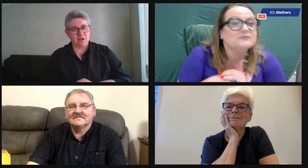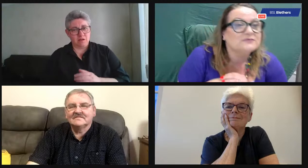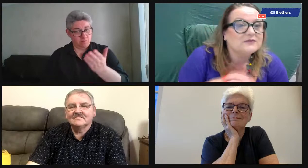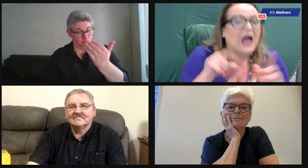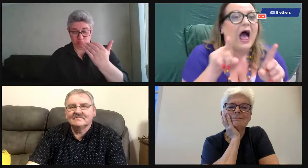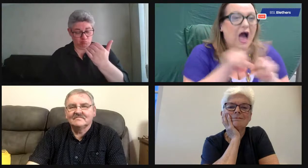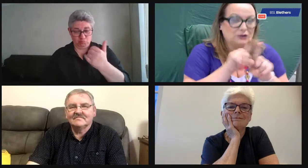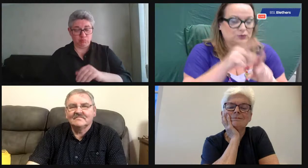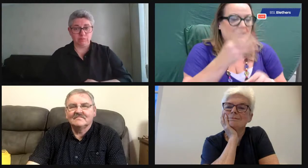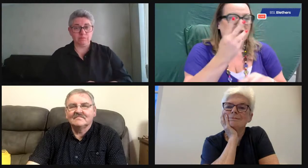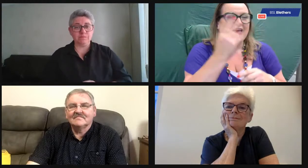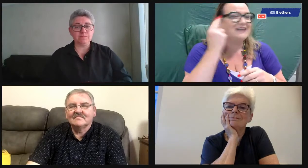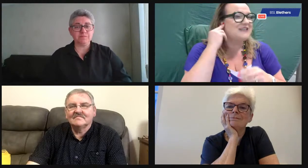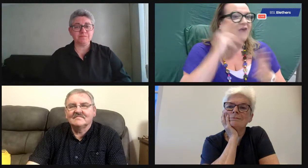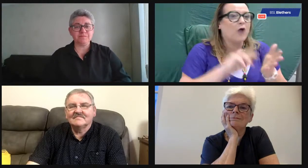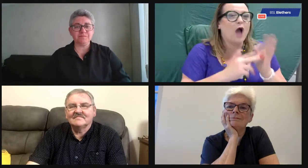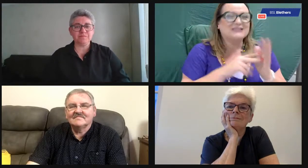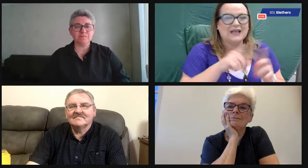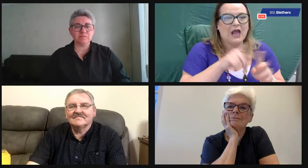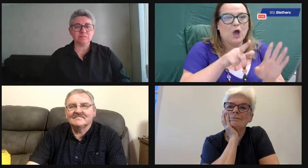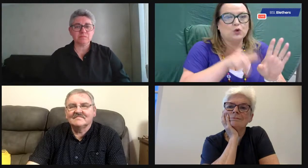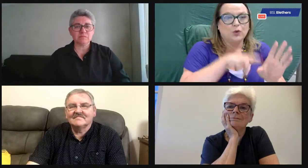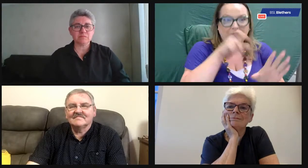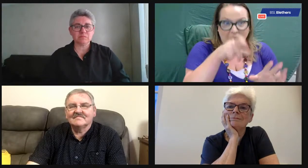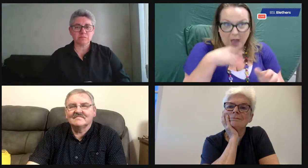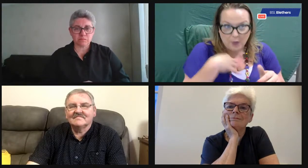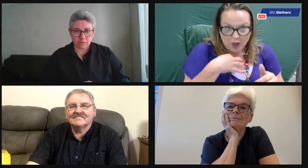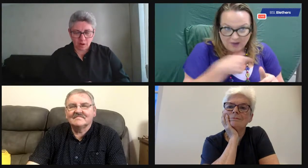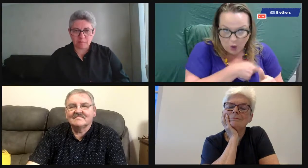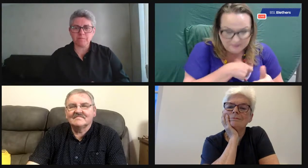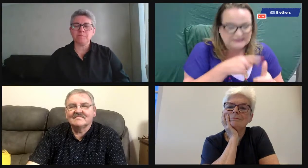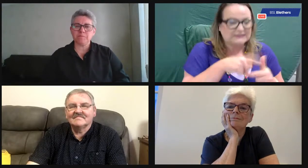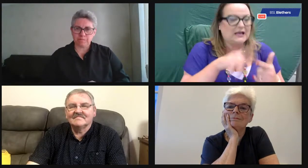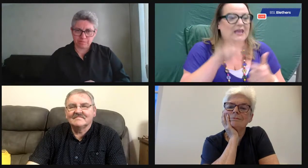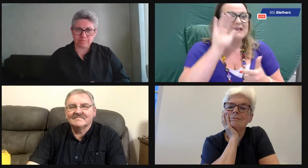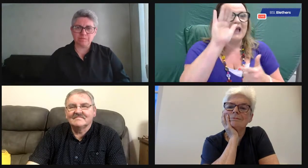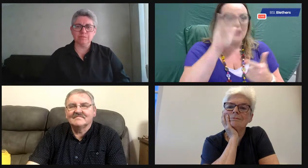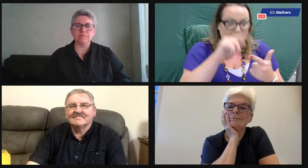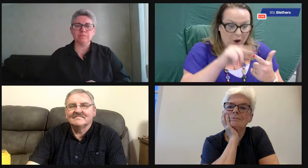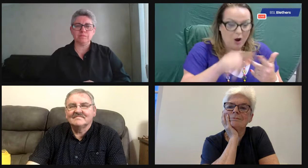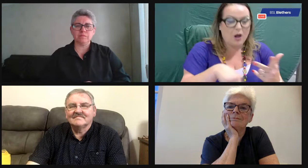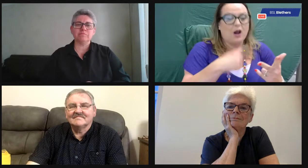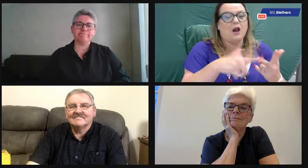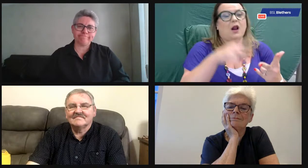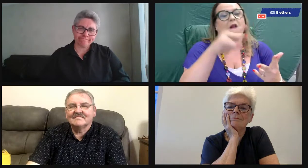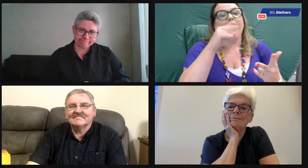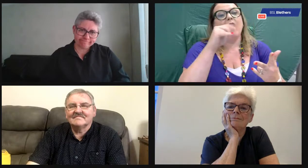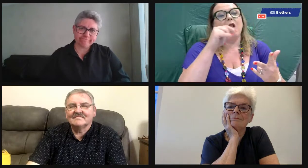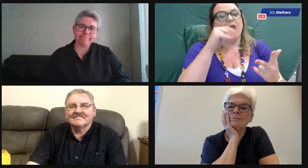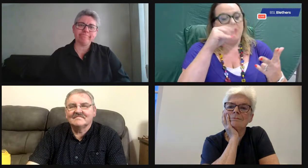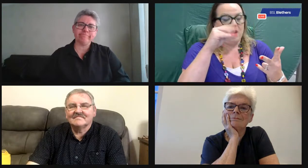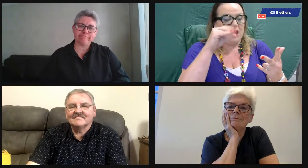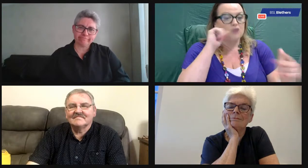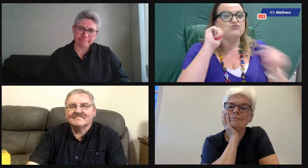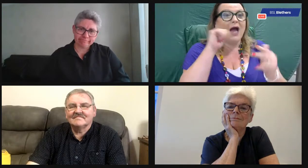That's great. No, no, sorry, I didn't mean to interrupt. I was in deaf organizations. I was in the youth club committee, the netball committee